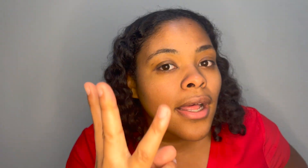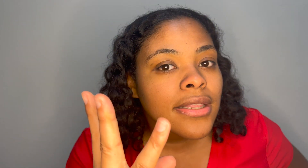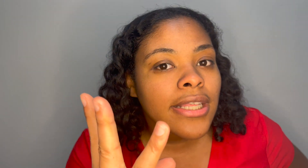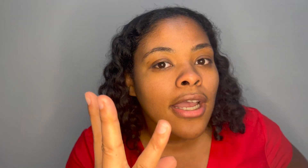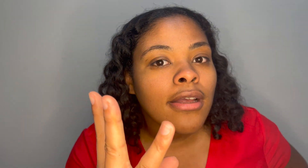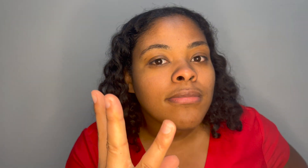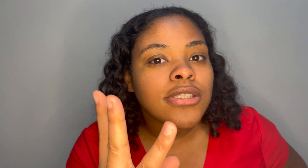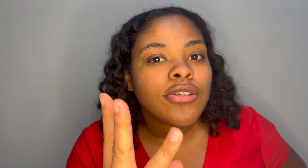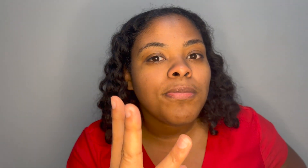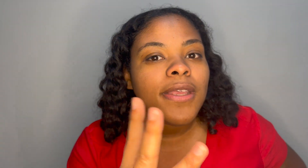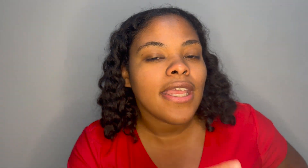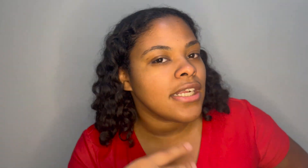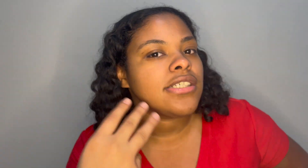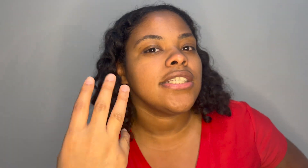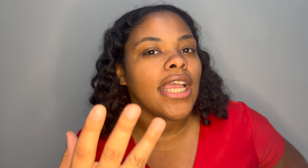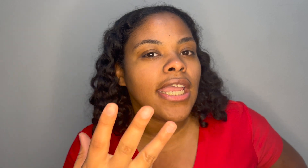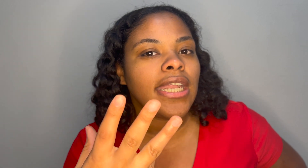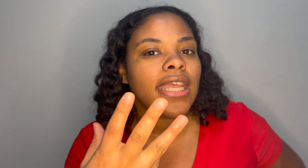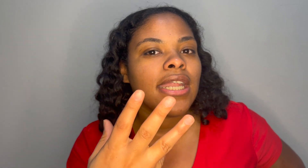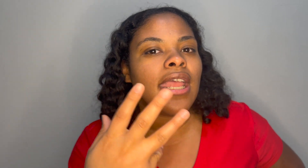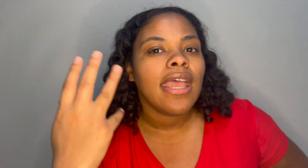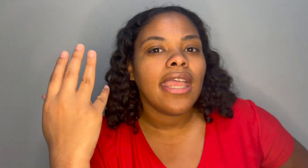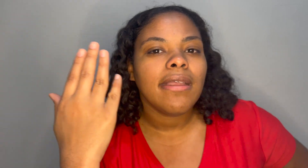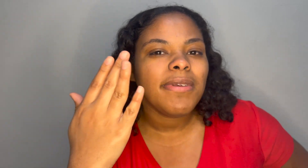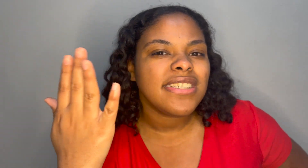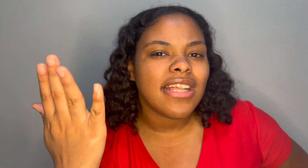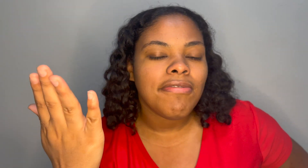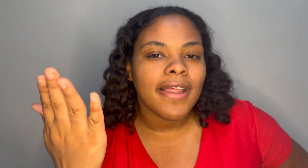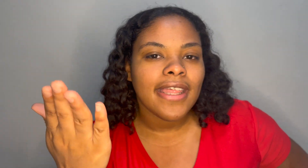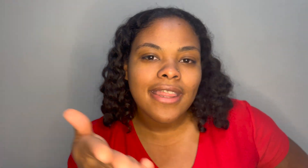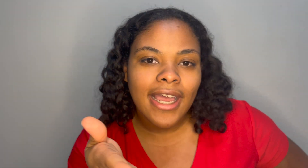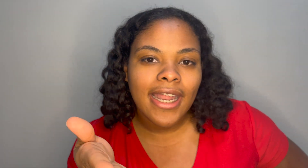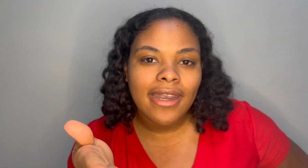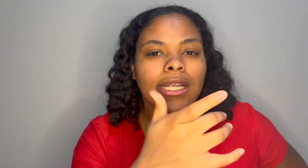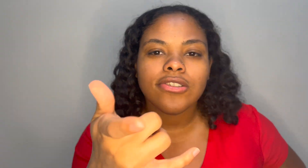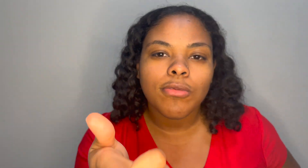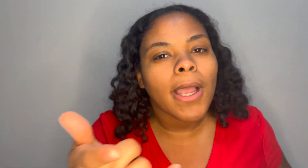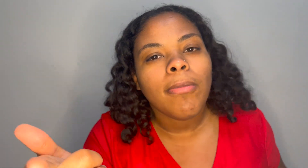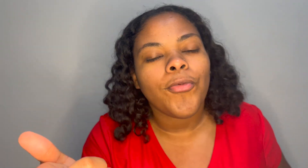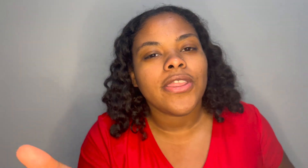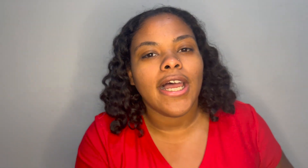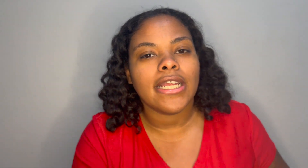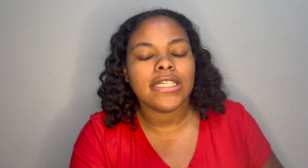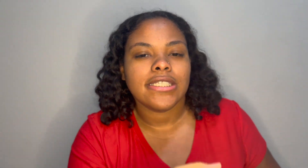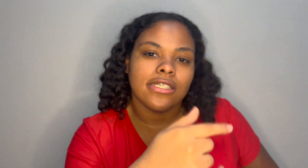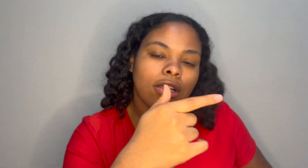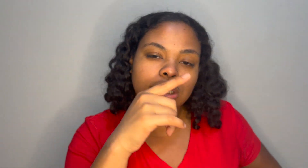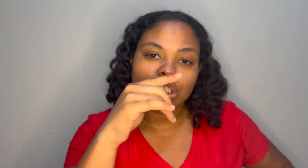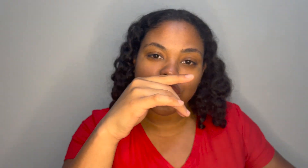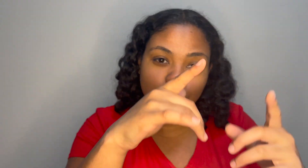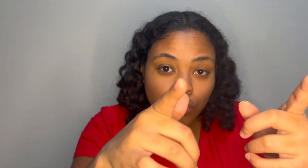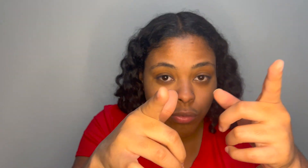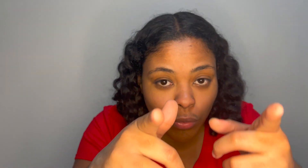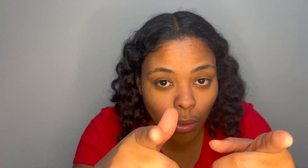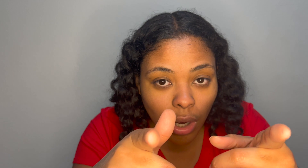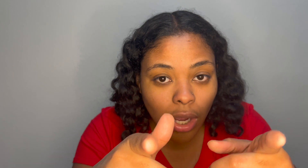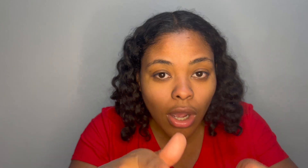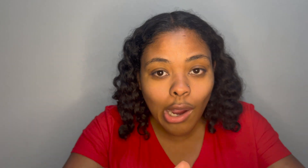them to be educated it can be stuff like that there's no problem with that because as long as you are